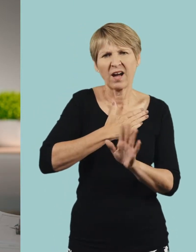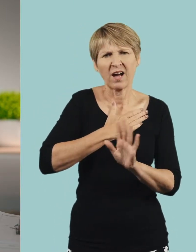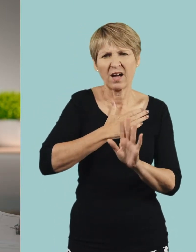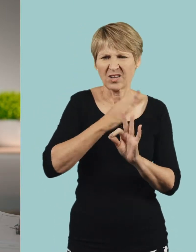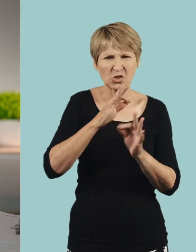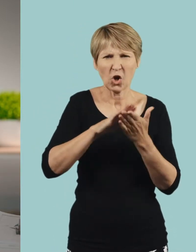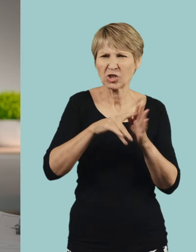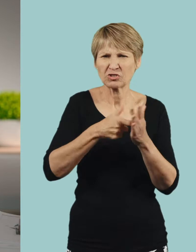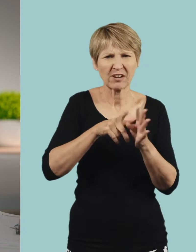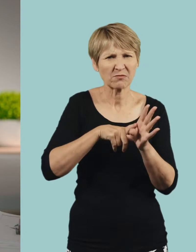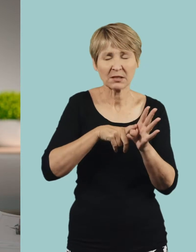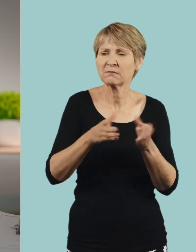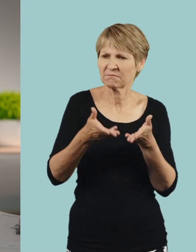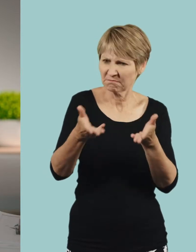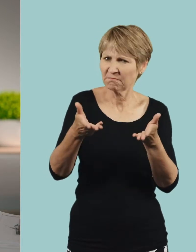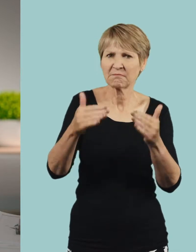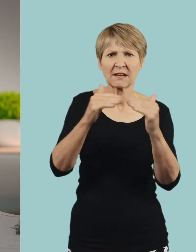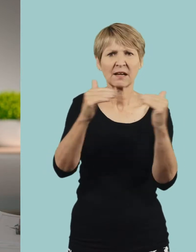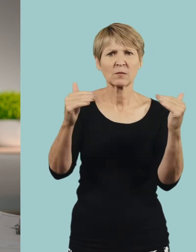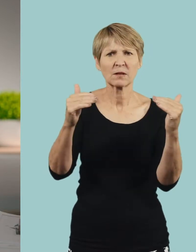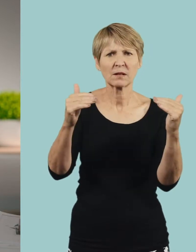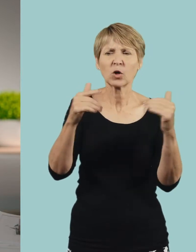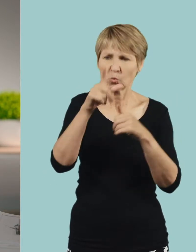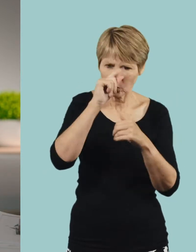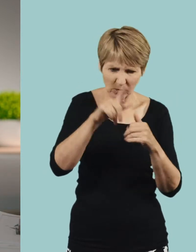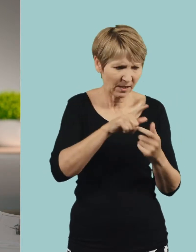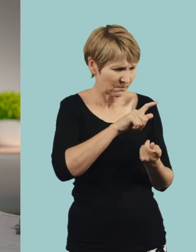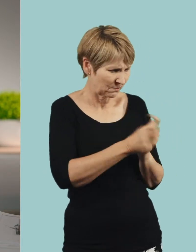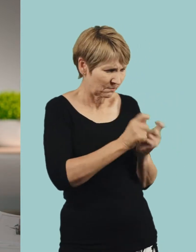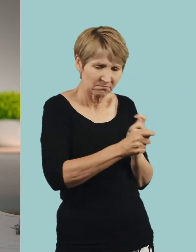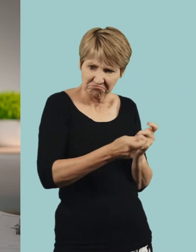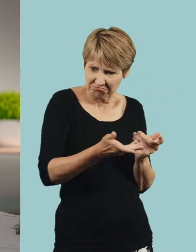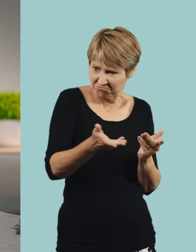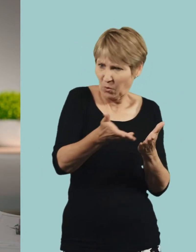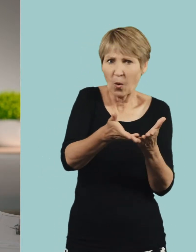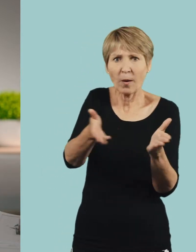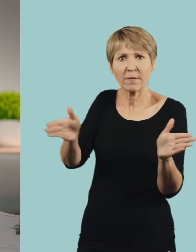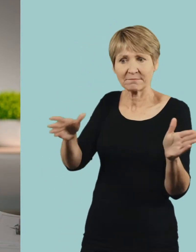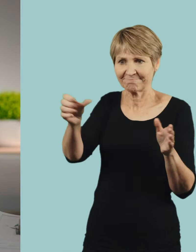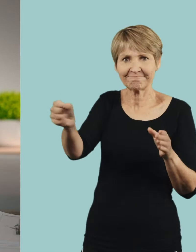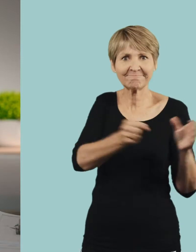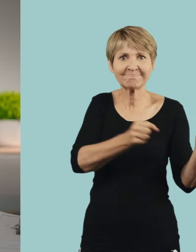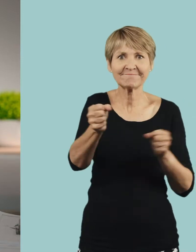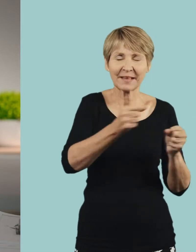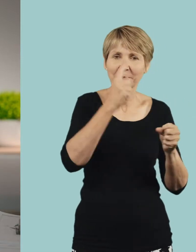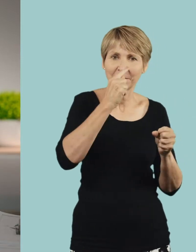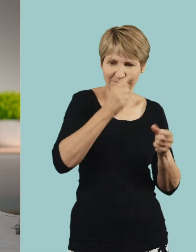opportunities for capable and skilled individuals to show you what they can do. Historically, people with disability